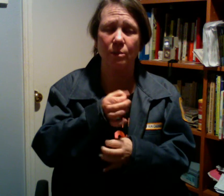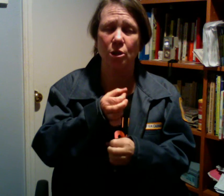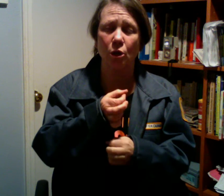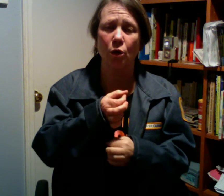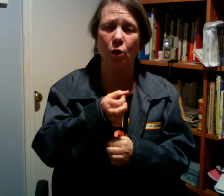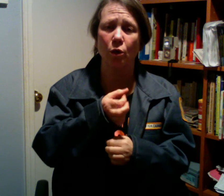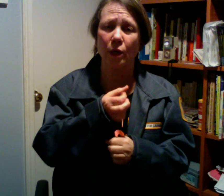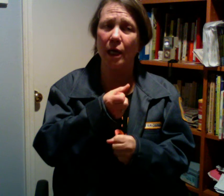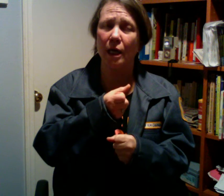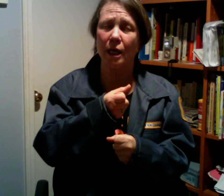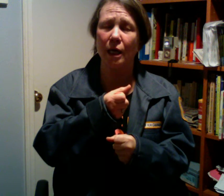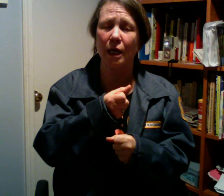sodas.